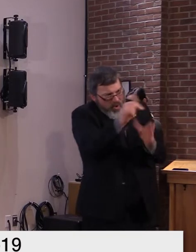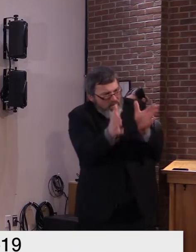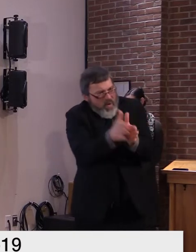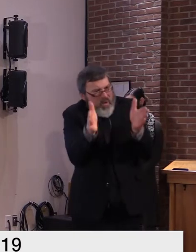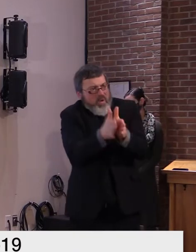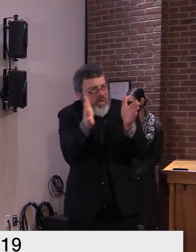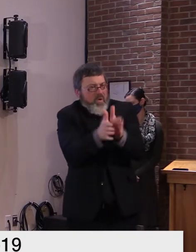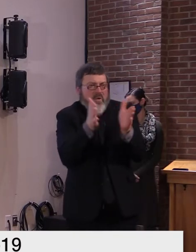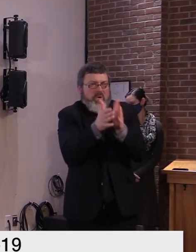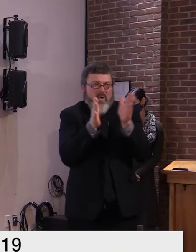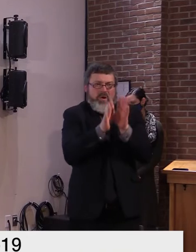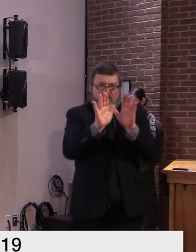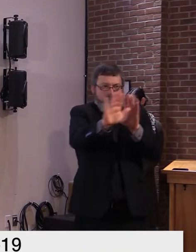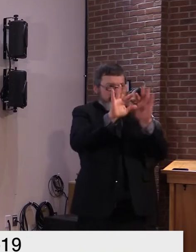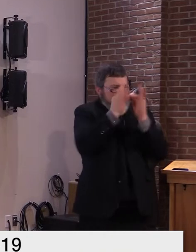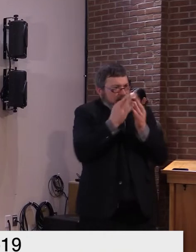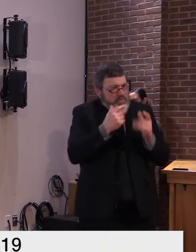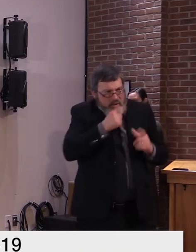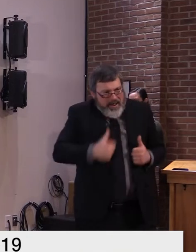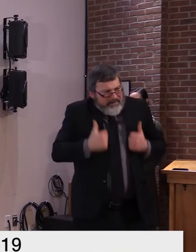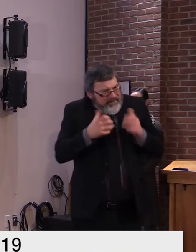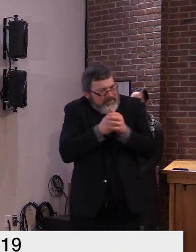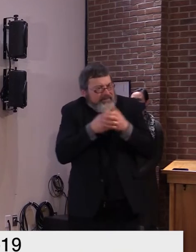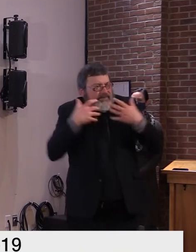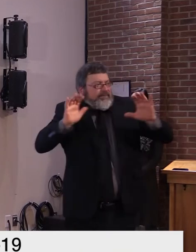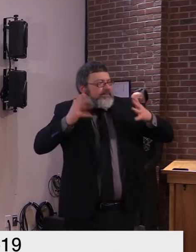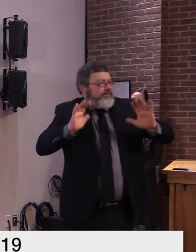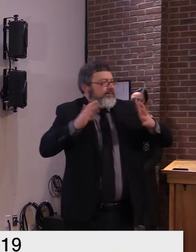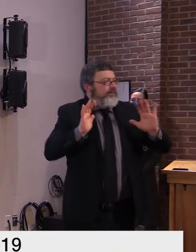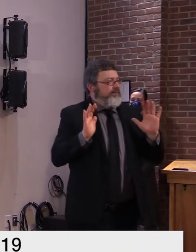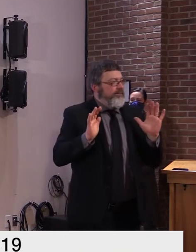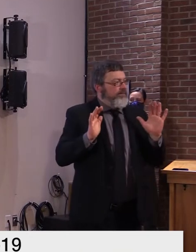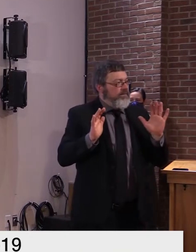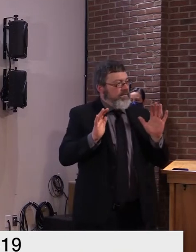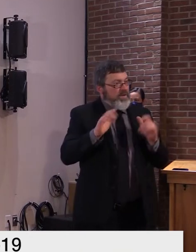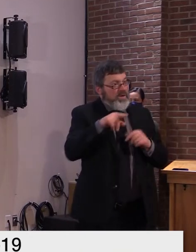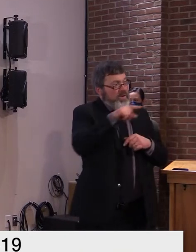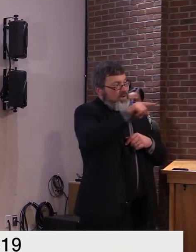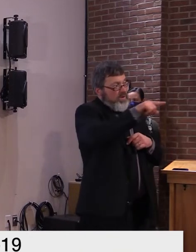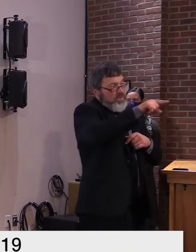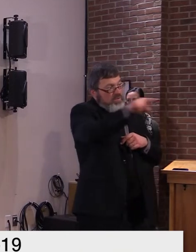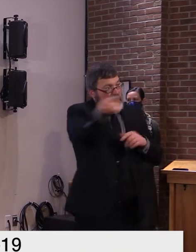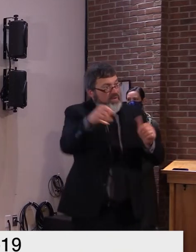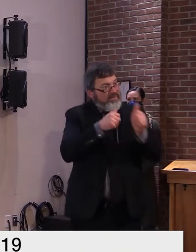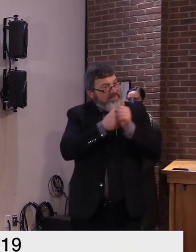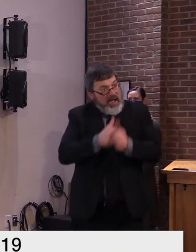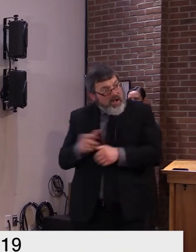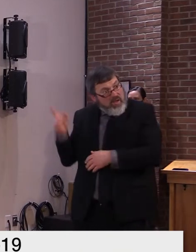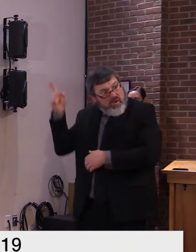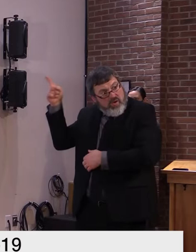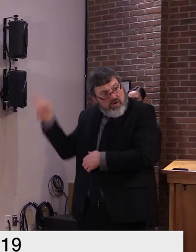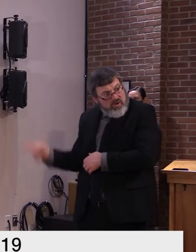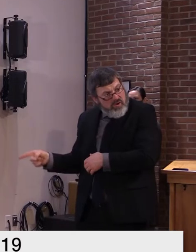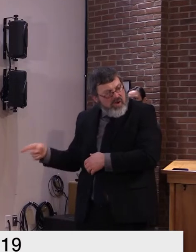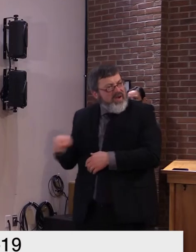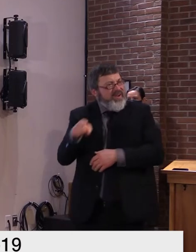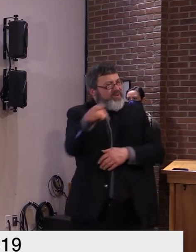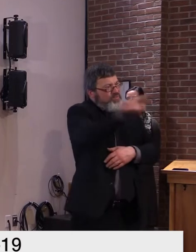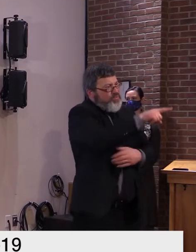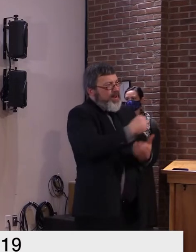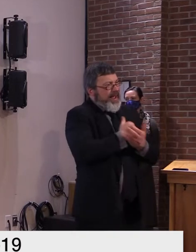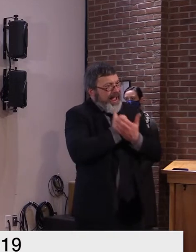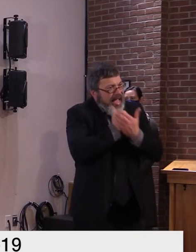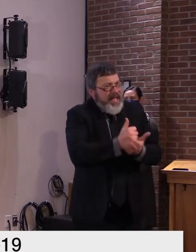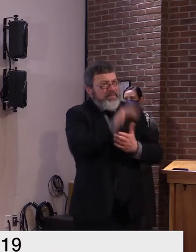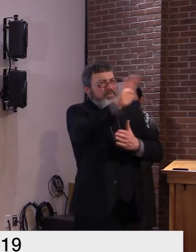now the things i'm going to present right now won't surprise you because they are strategies that vermont has already embraced